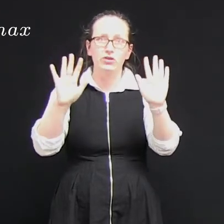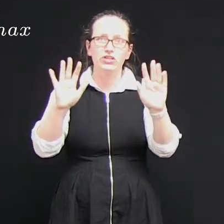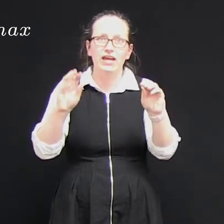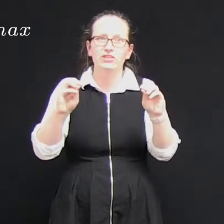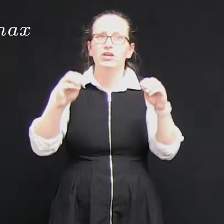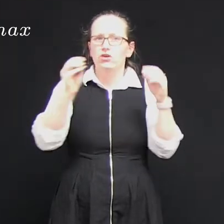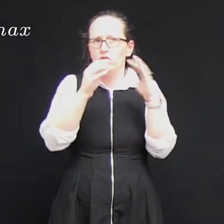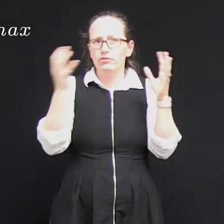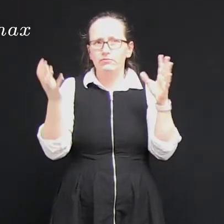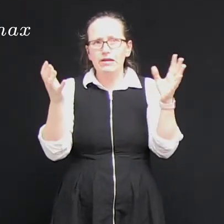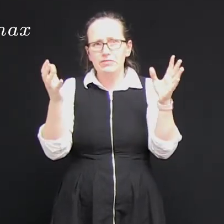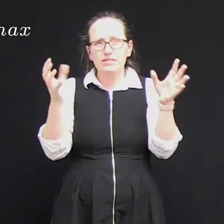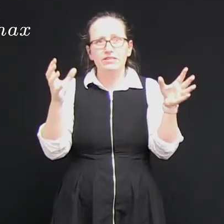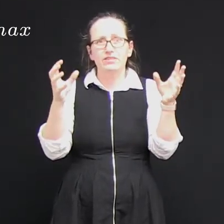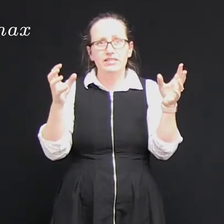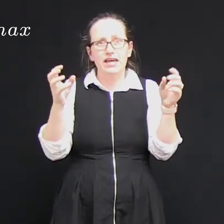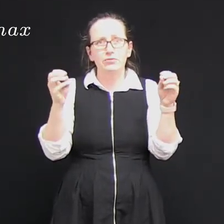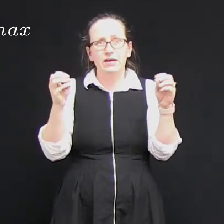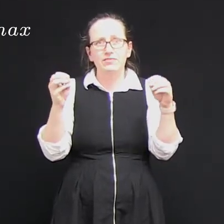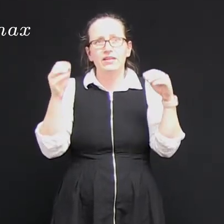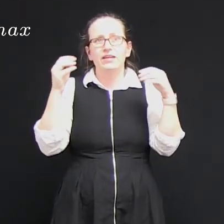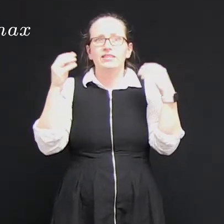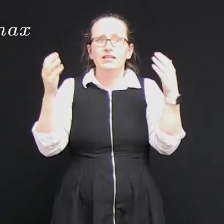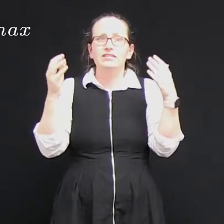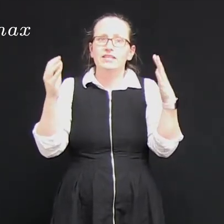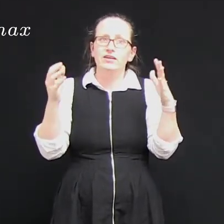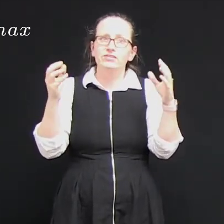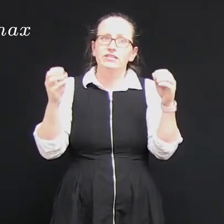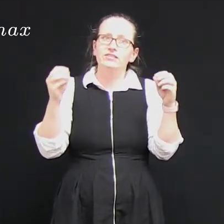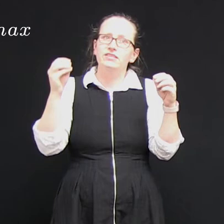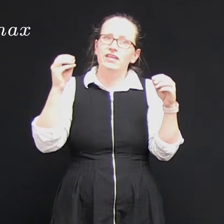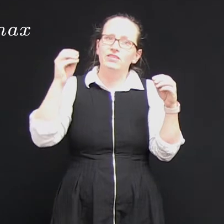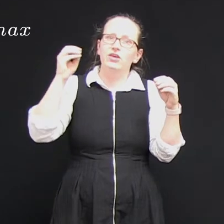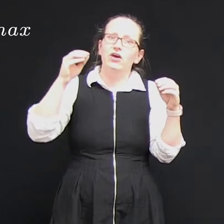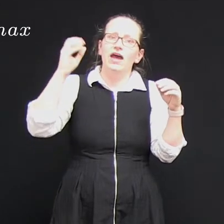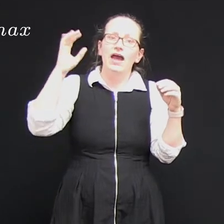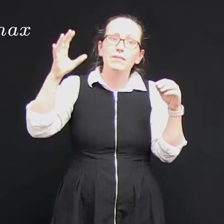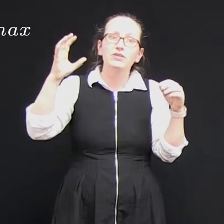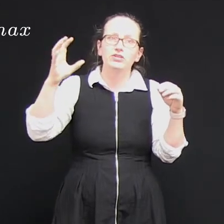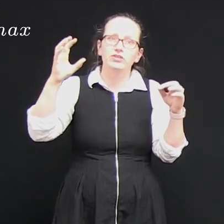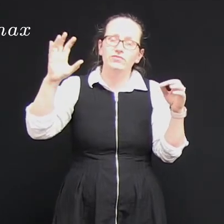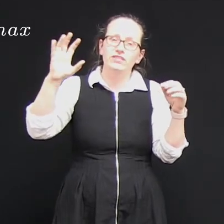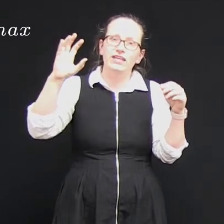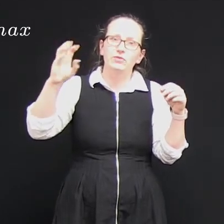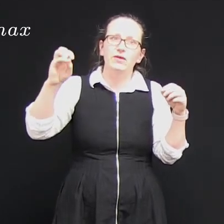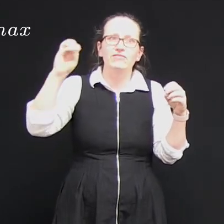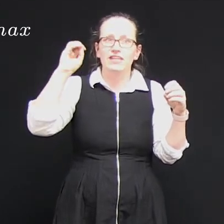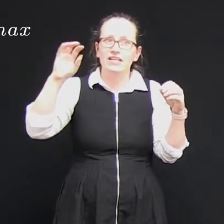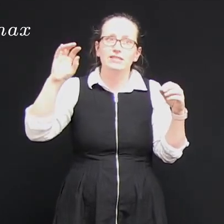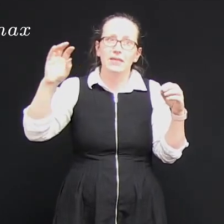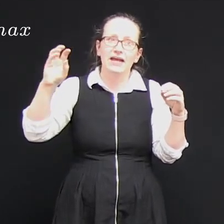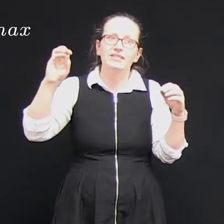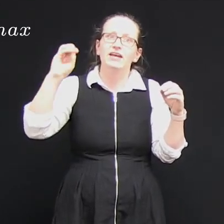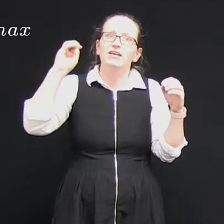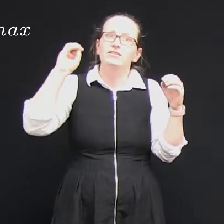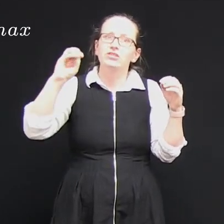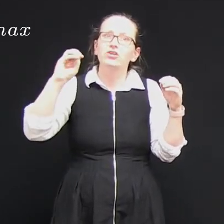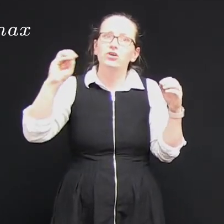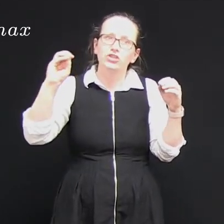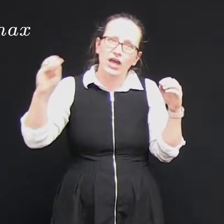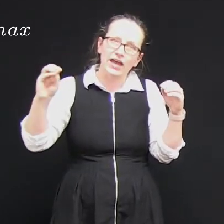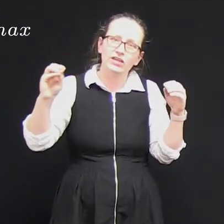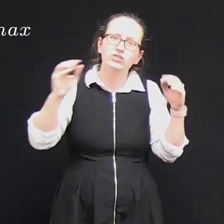which we won't change or the frequency of the sound waves then it tells us that the amplitude of the sound waves s max